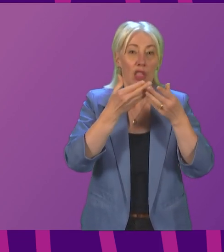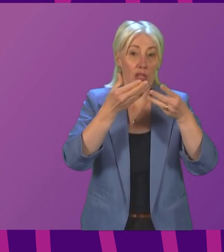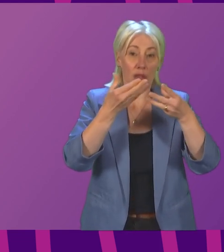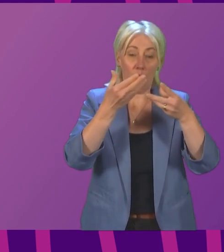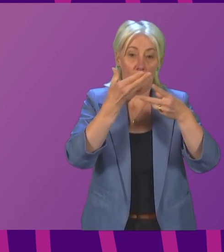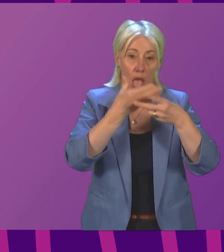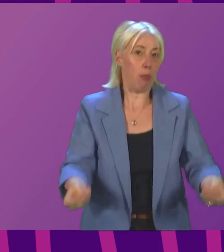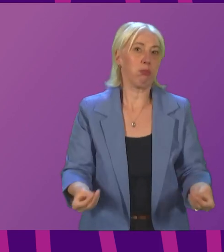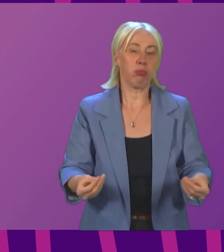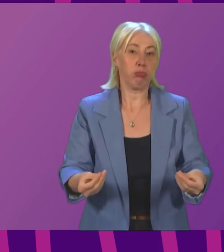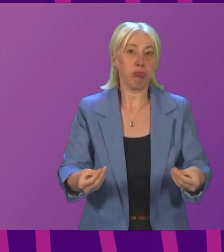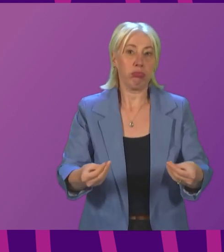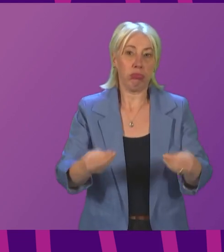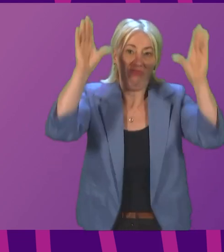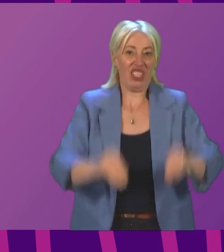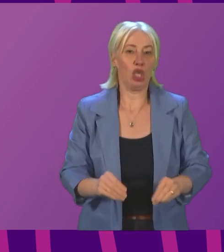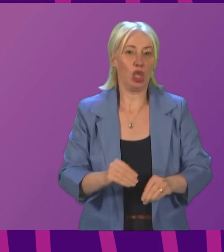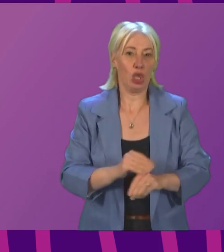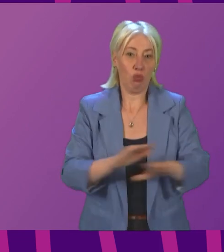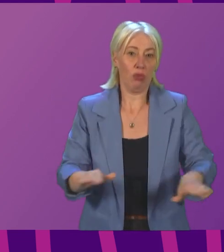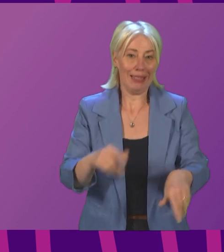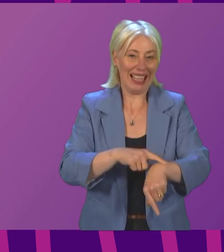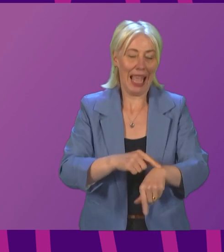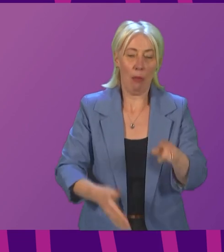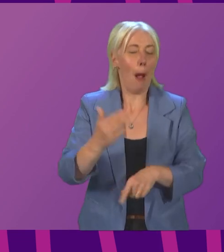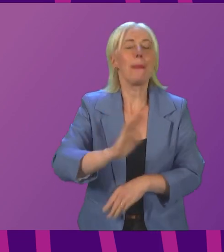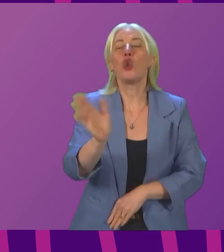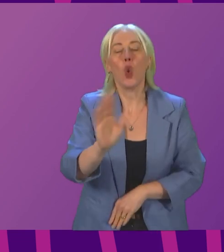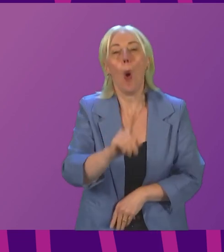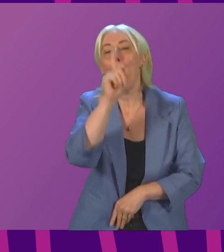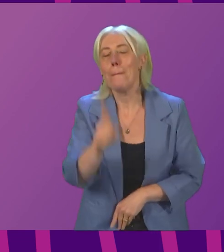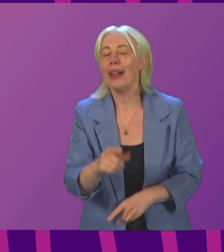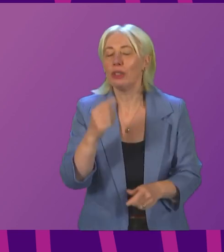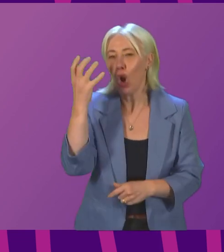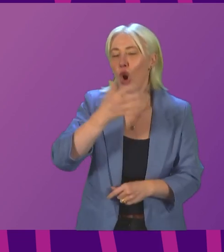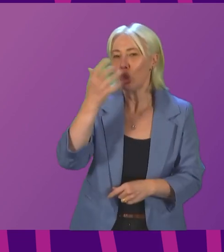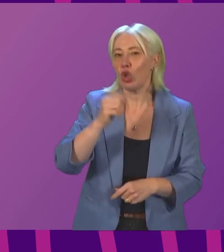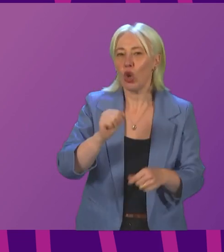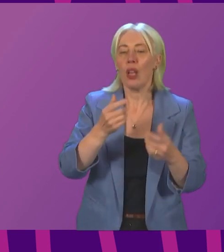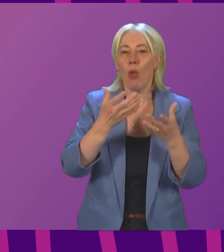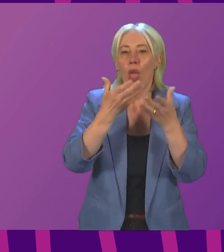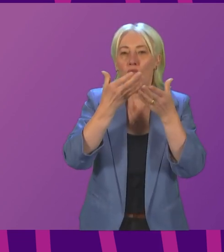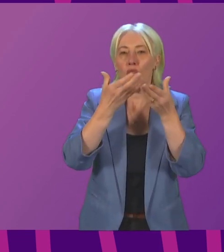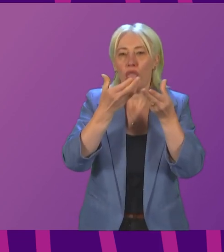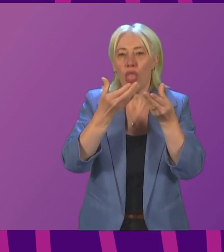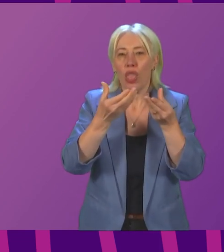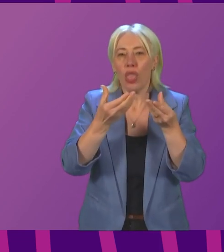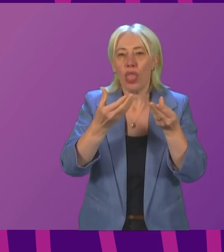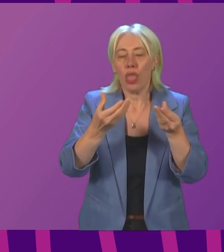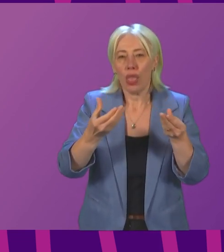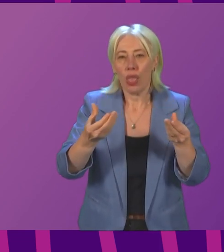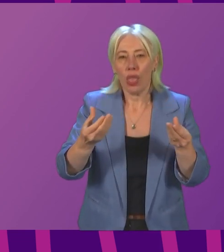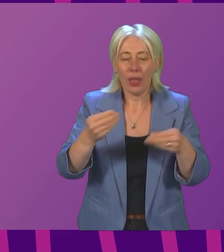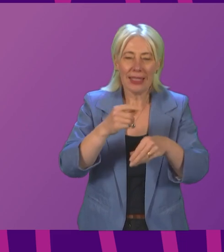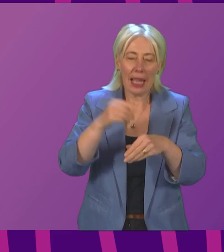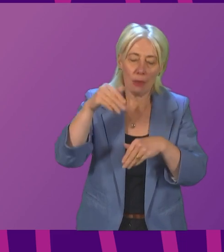fall off a cliff and end when you reach that period. But there is concern about gradual waning, so we want to get the